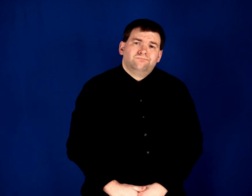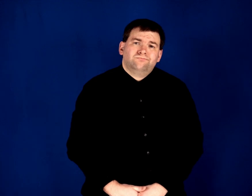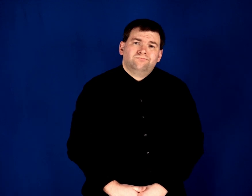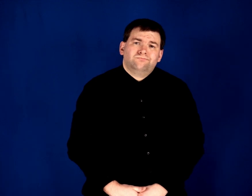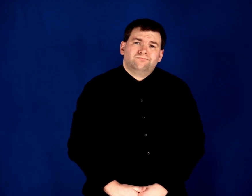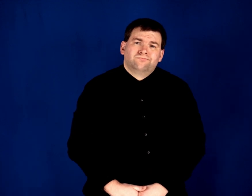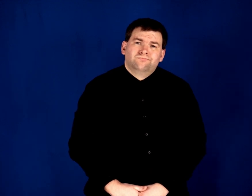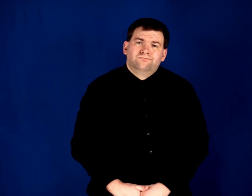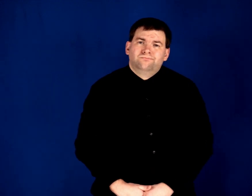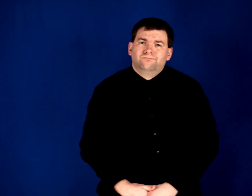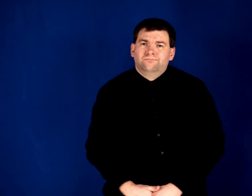The